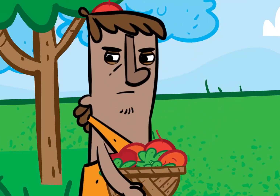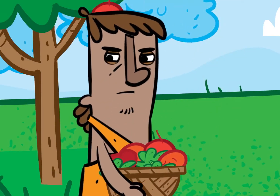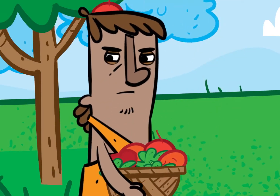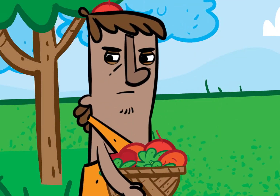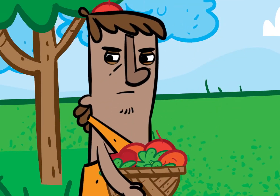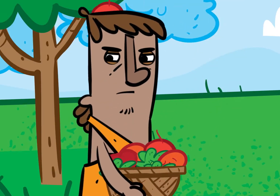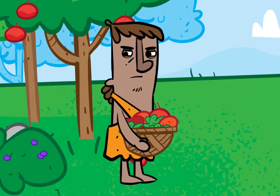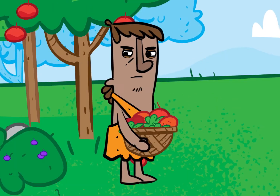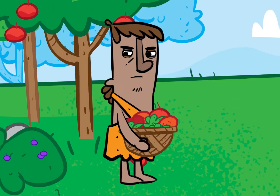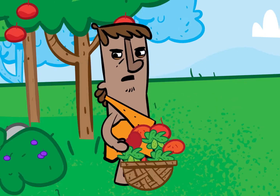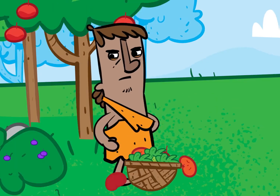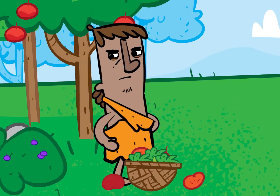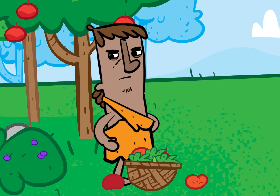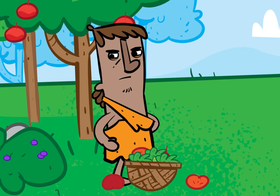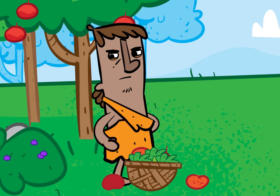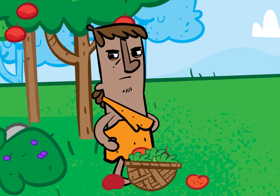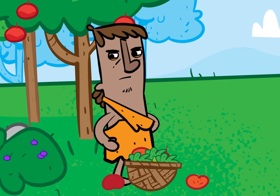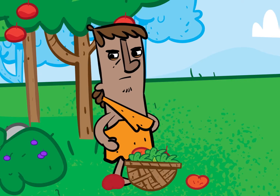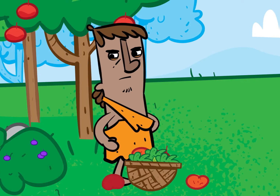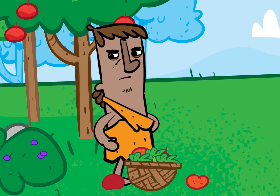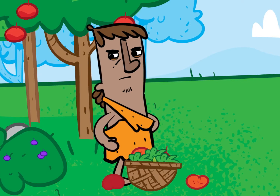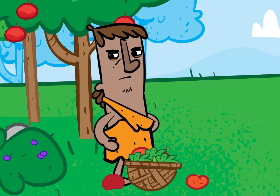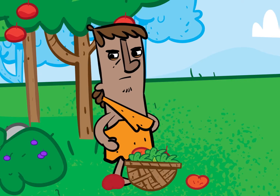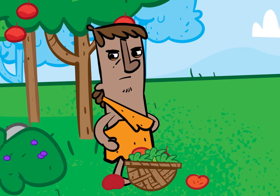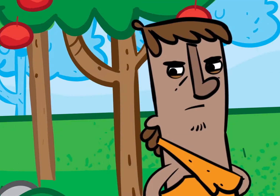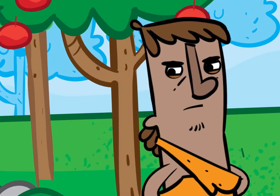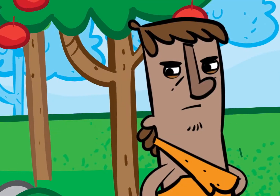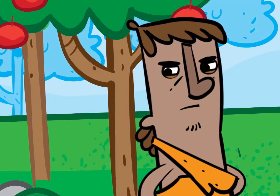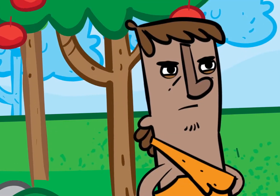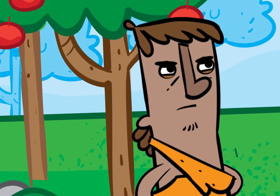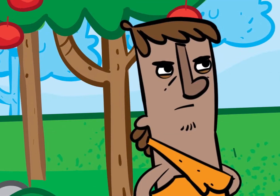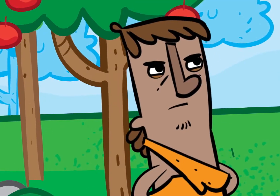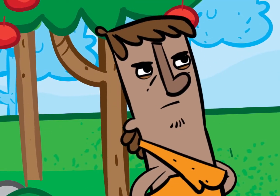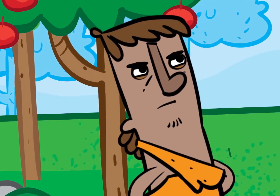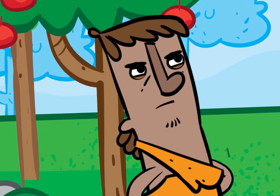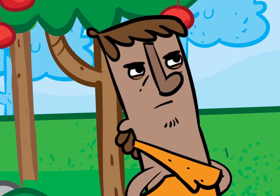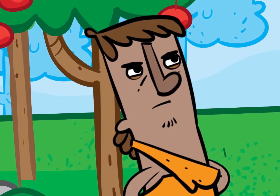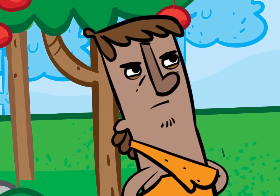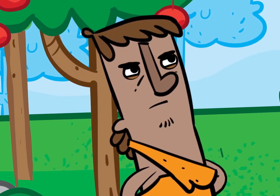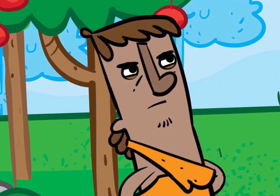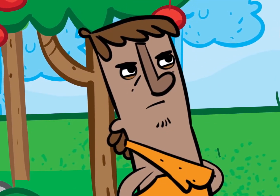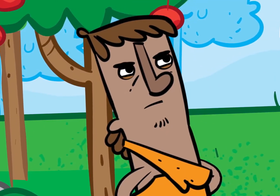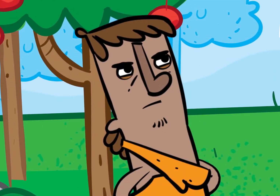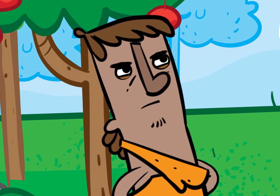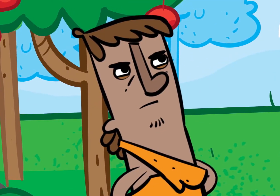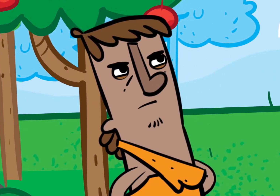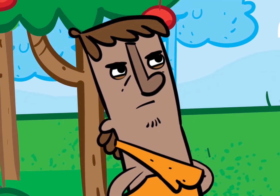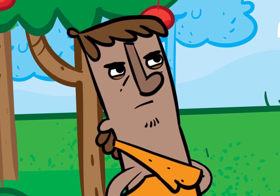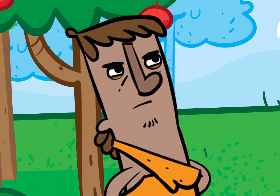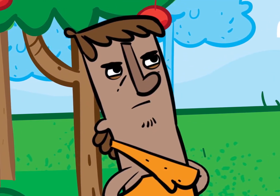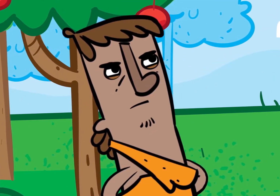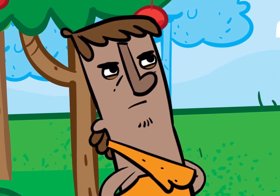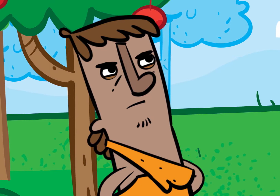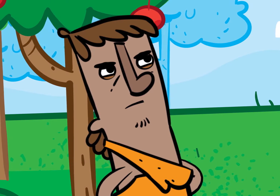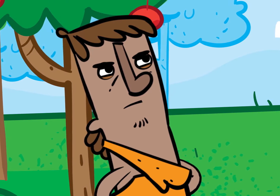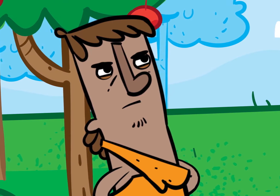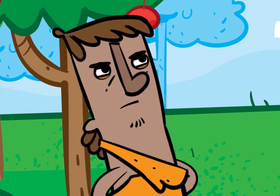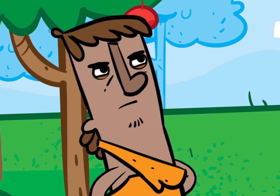cain upset god asked why are you so angry if you do what is right will you not be